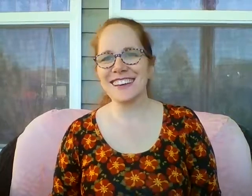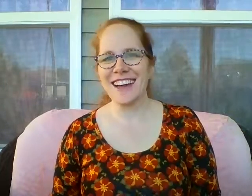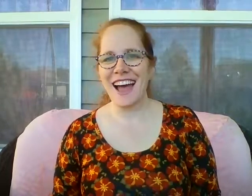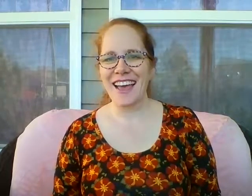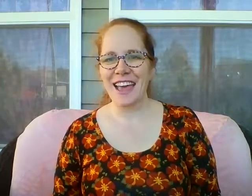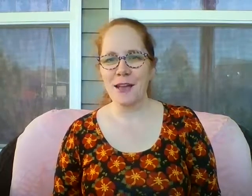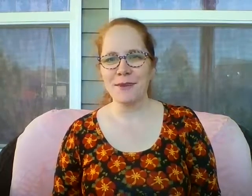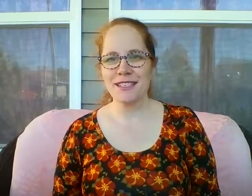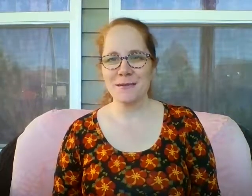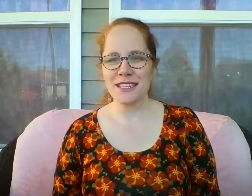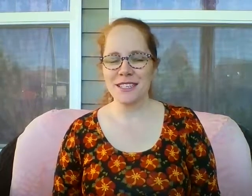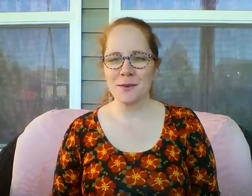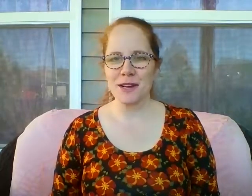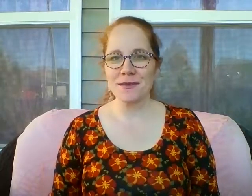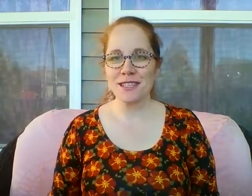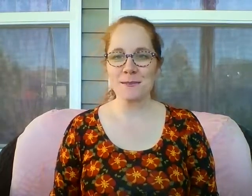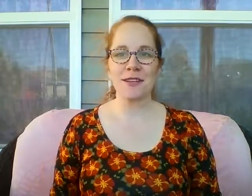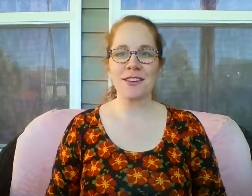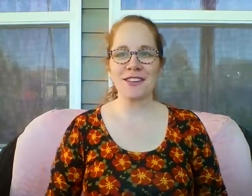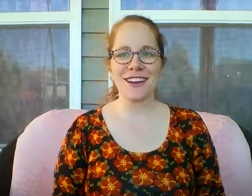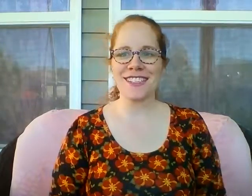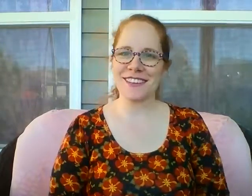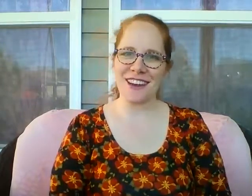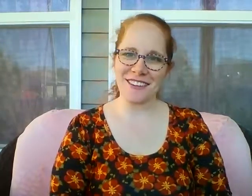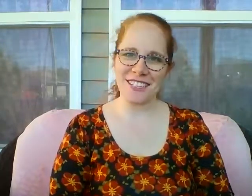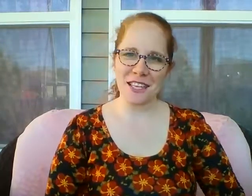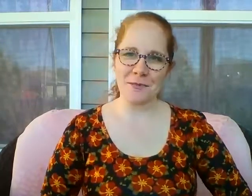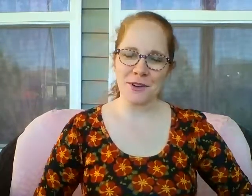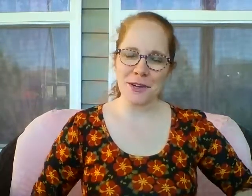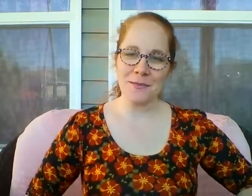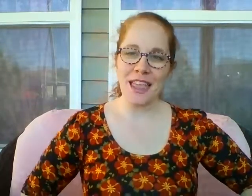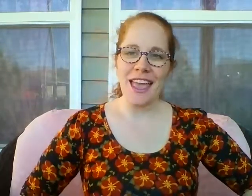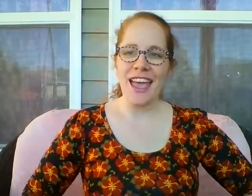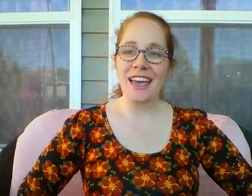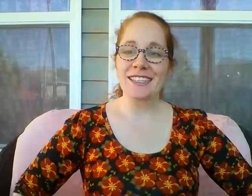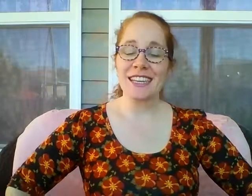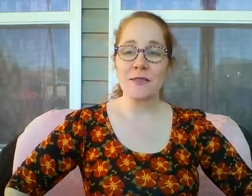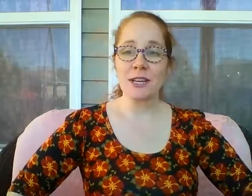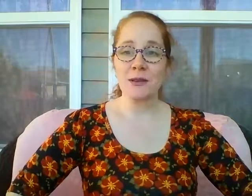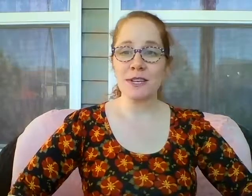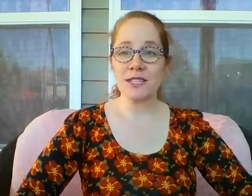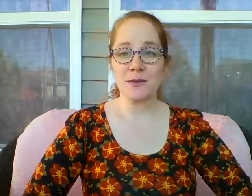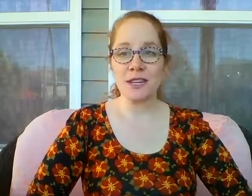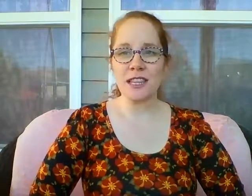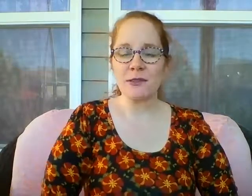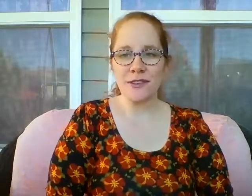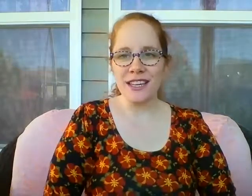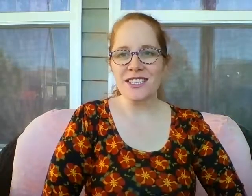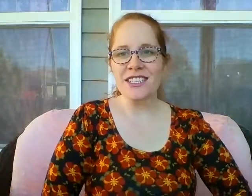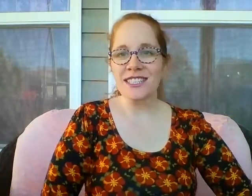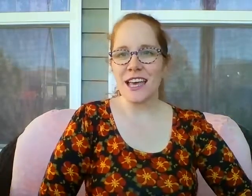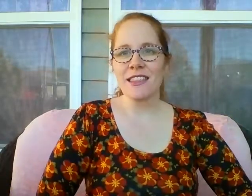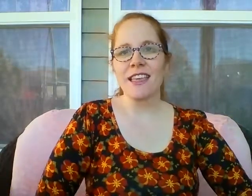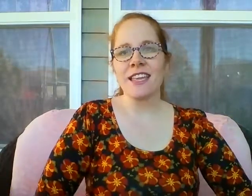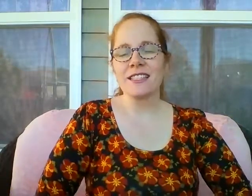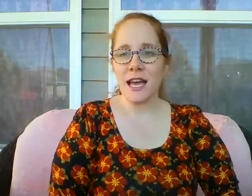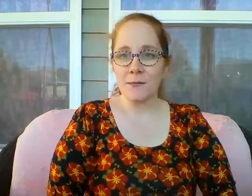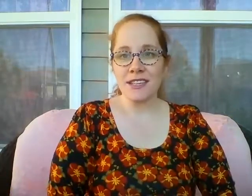Hi, I'm Melissa Bunch, and welcome to the Spirit Code Christ-Centered Energy Healing Program. And today we're going to be doing the Revenge and Death Tapping